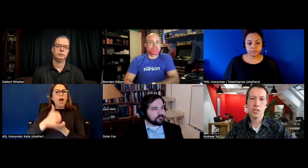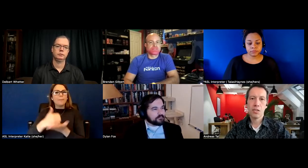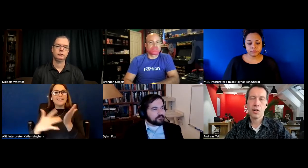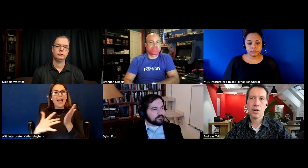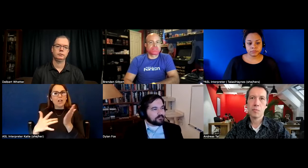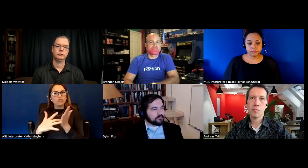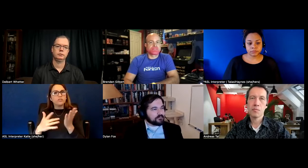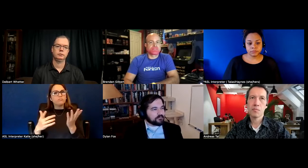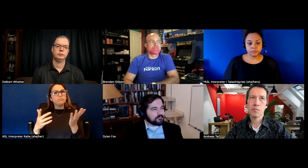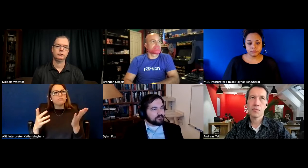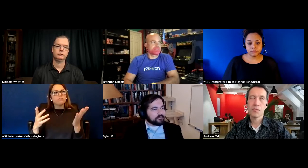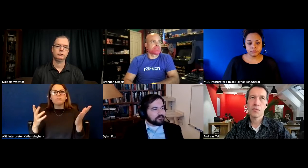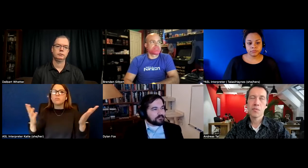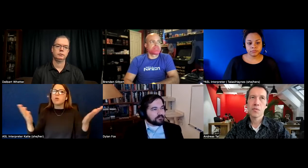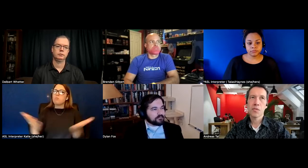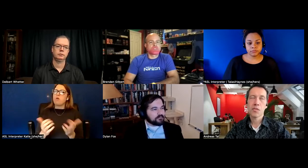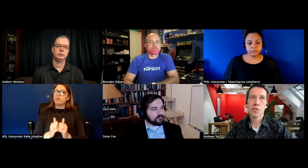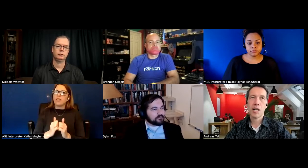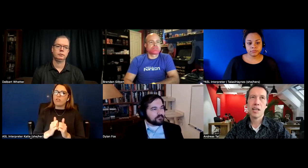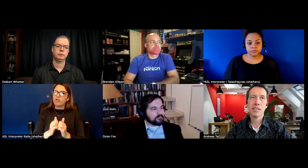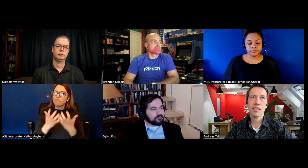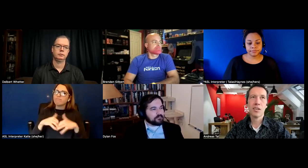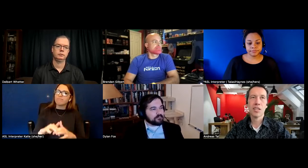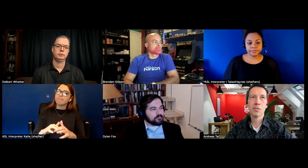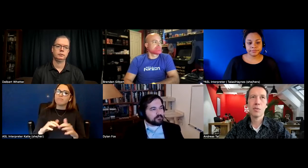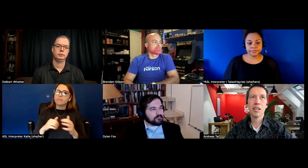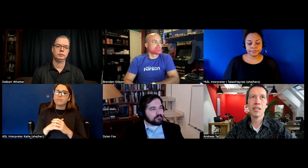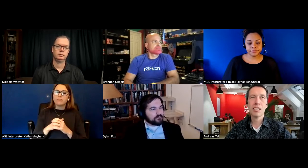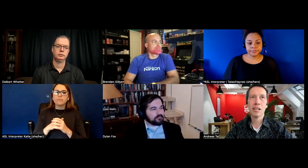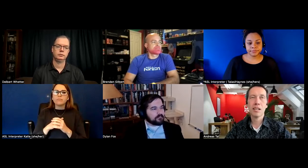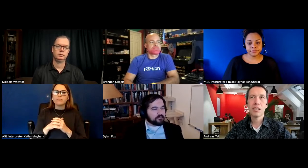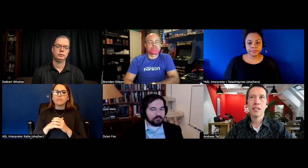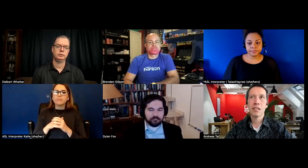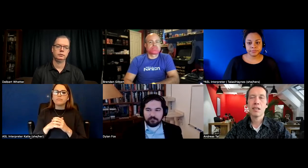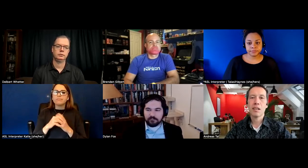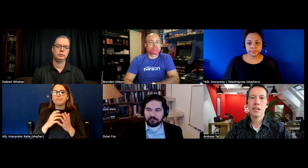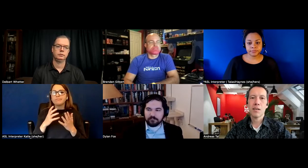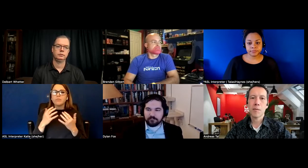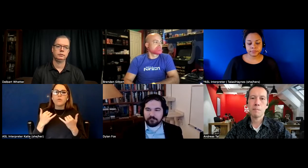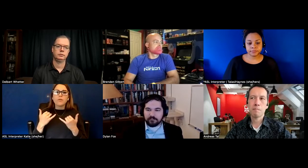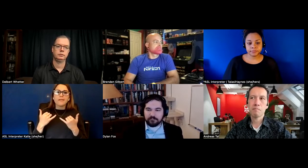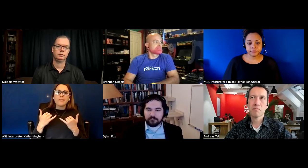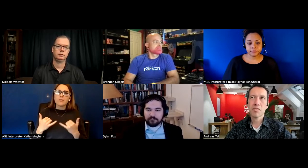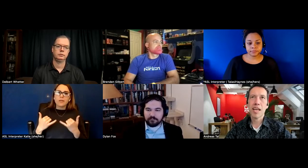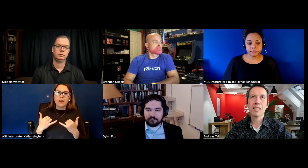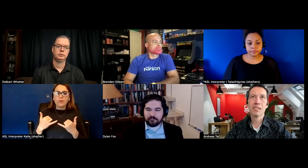um so i think there's at the moment little um technical